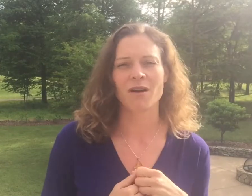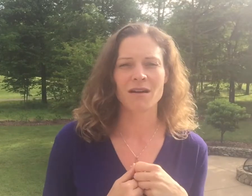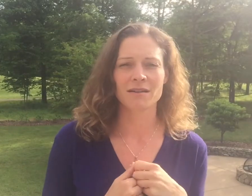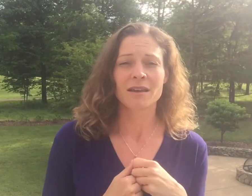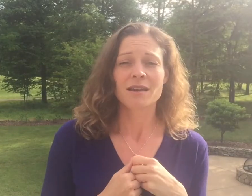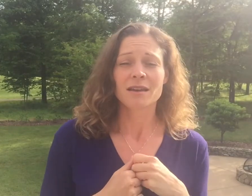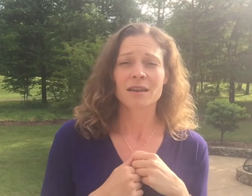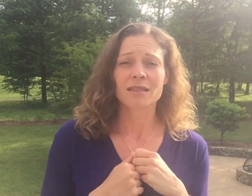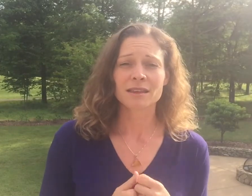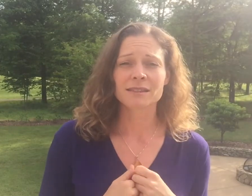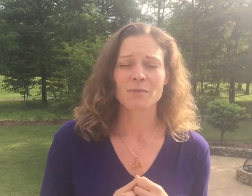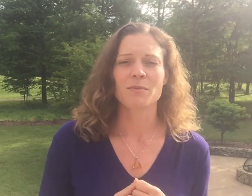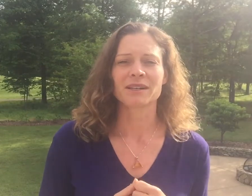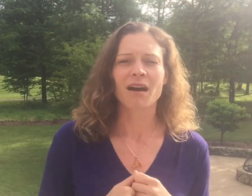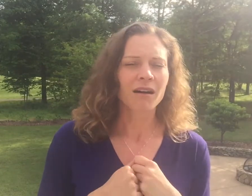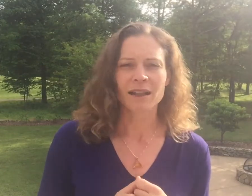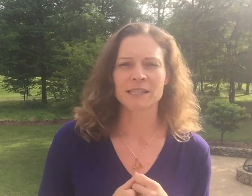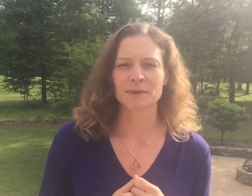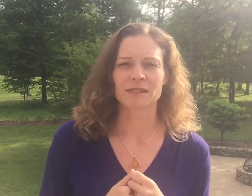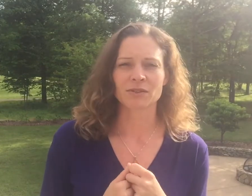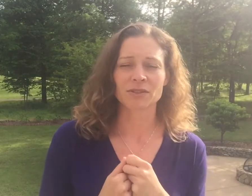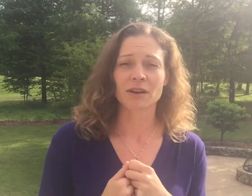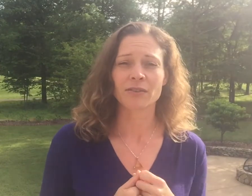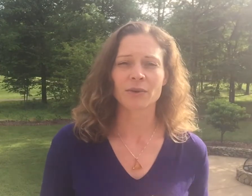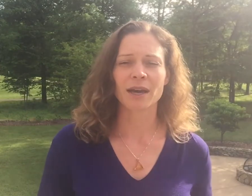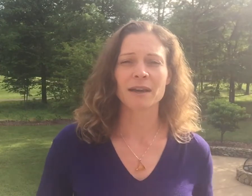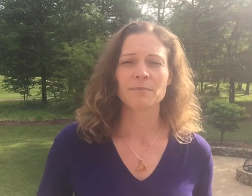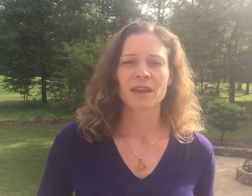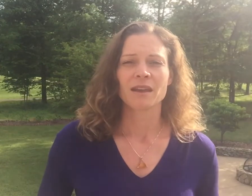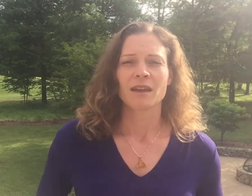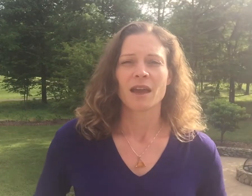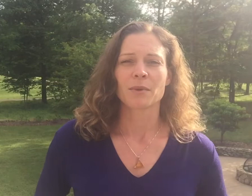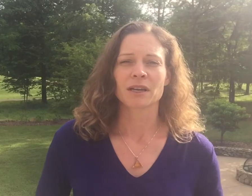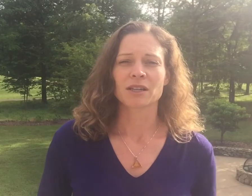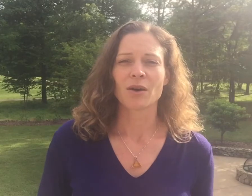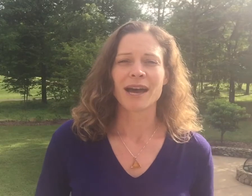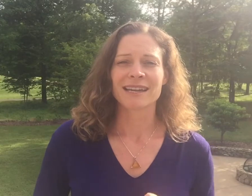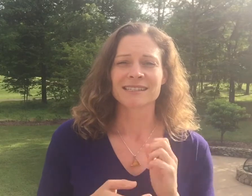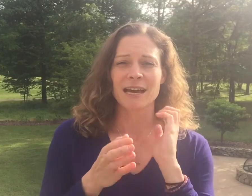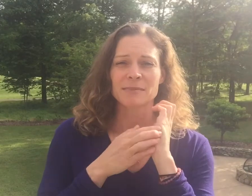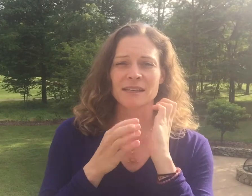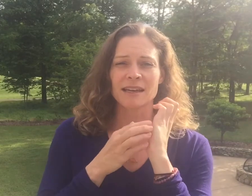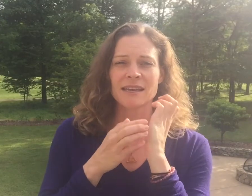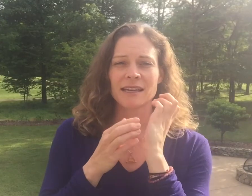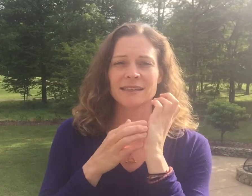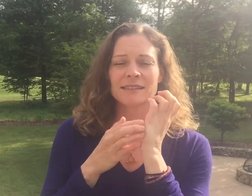are in this moment. All aspects of yourself. Okay. And we're going to go ahead and tap side of hand.